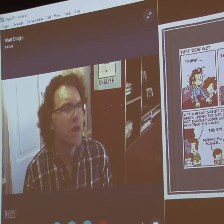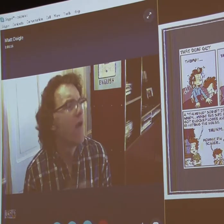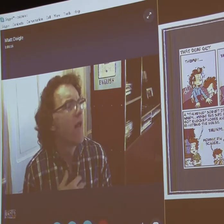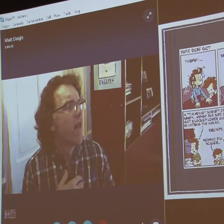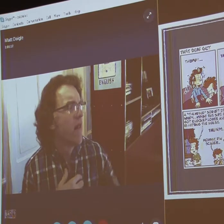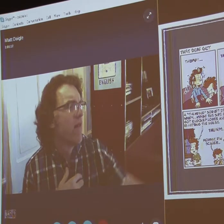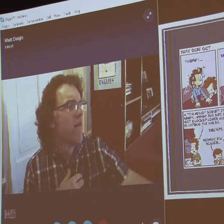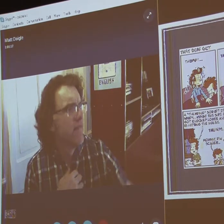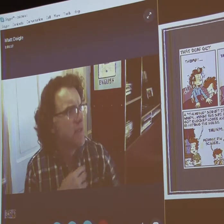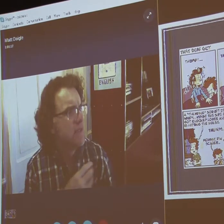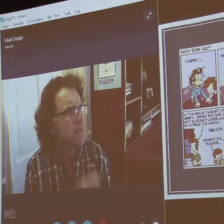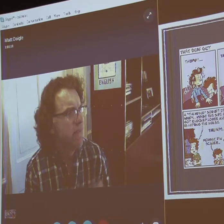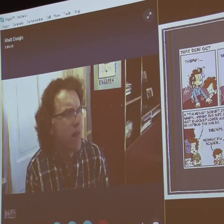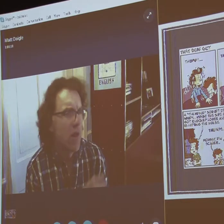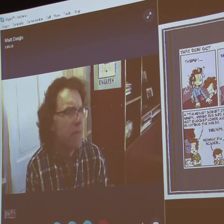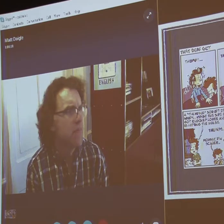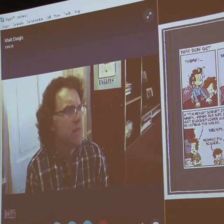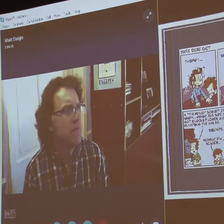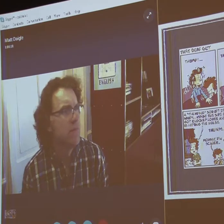Okay.